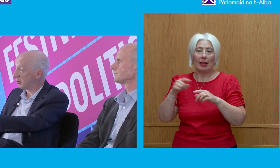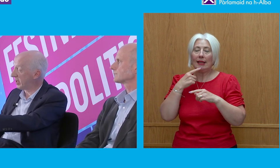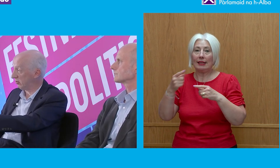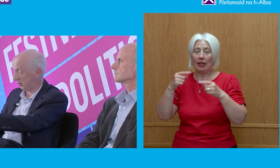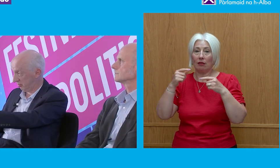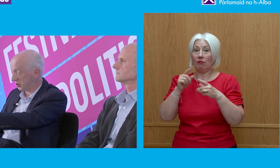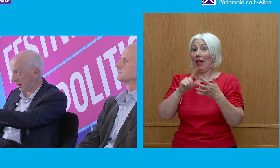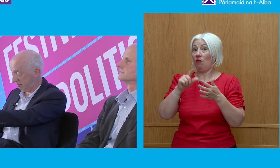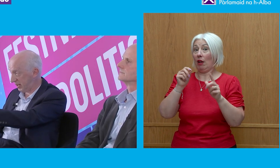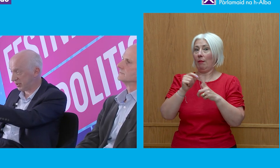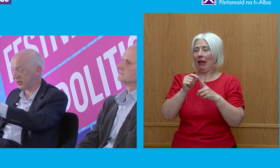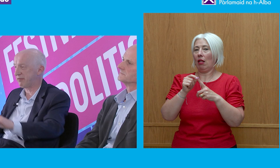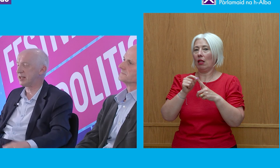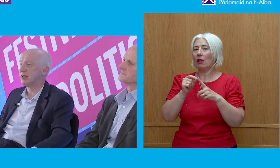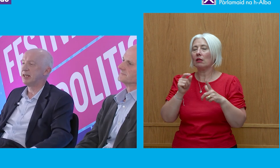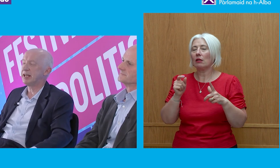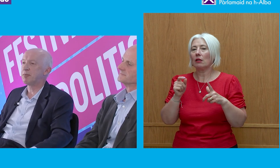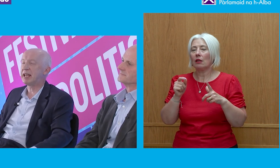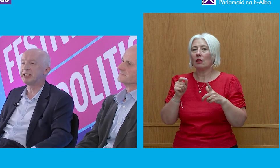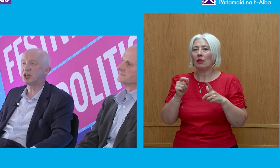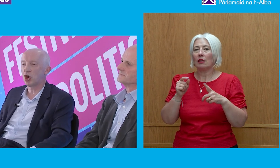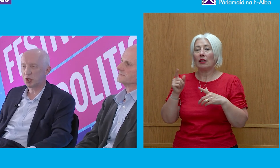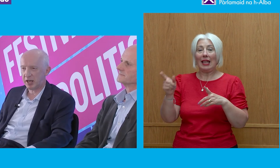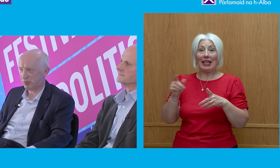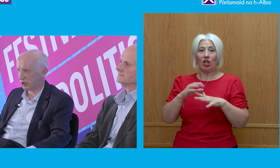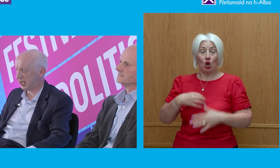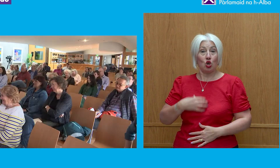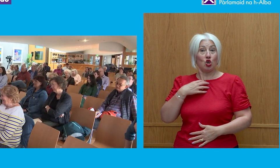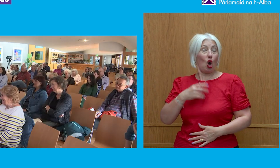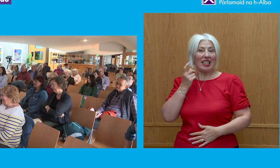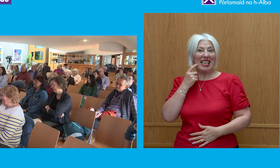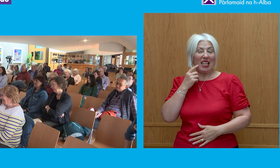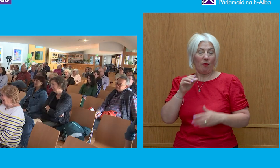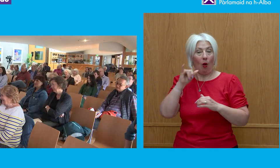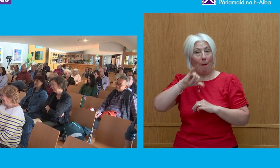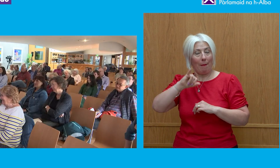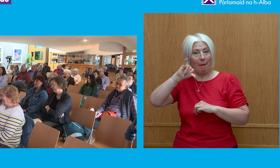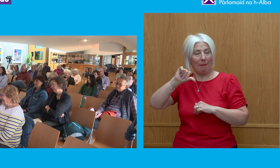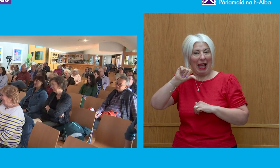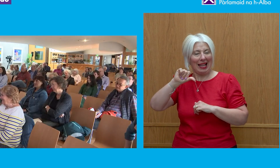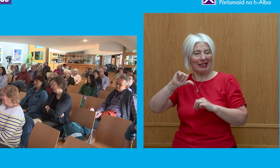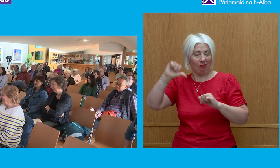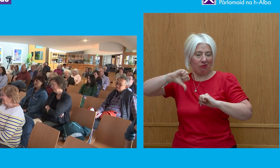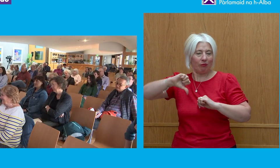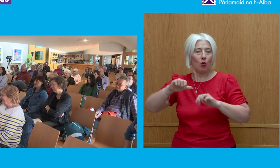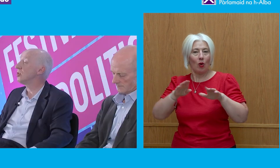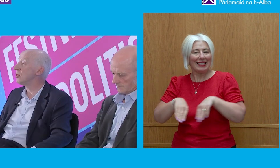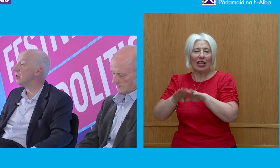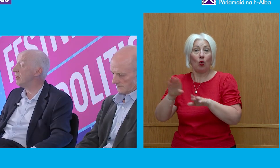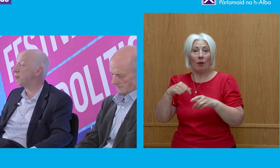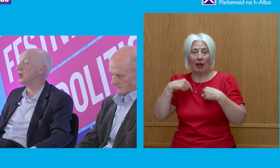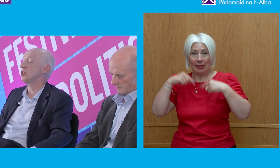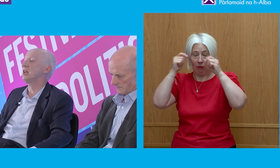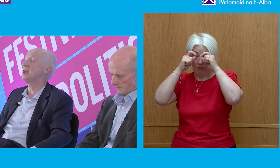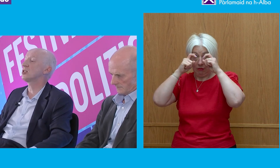This is Eric Pickles, not a man famous for having, you know, being easily shocked by poor standards. And what was it that shocked him? It was the